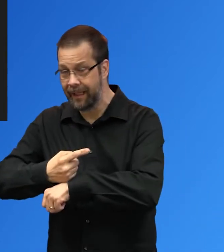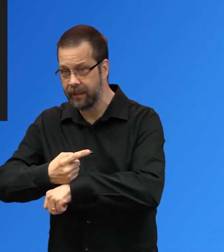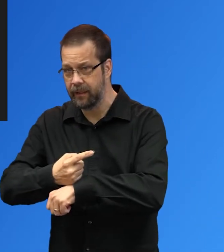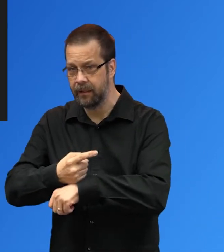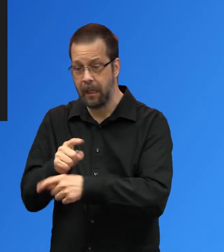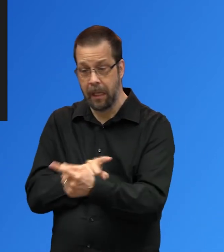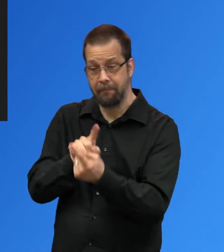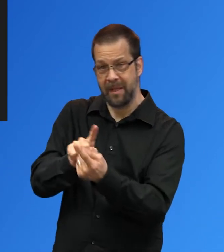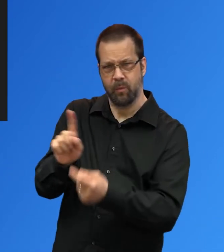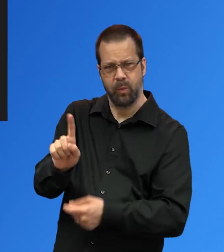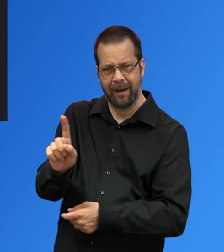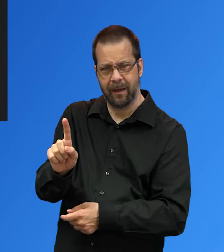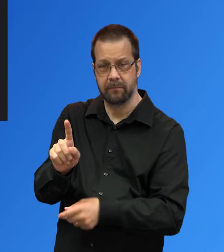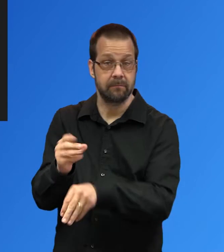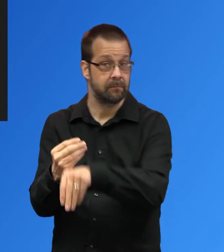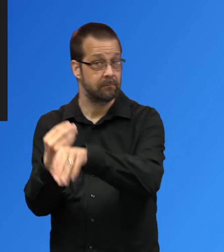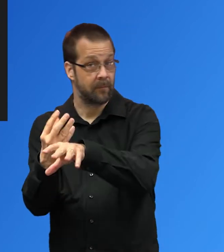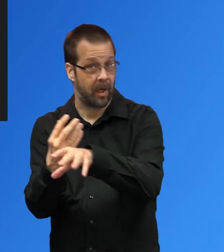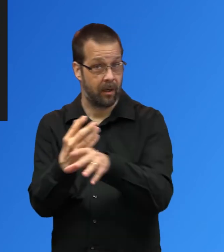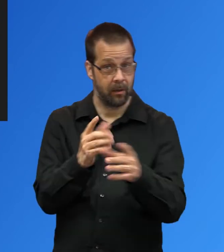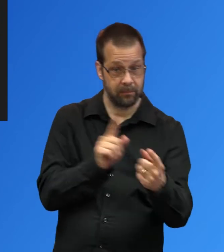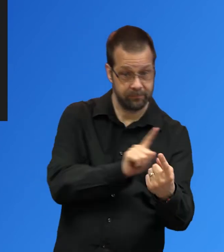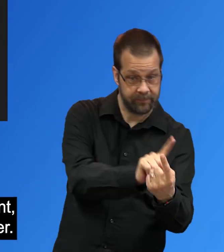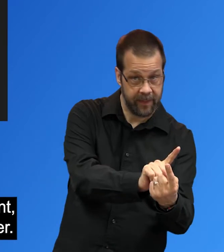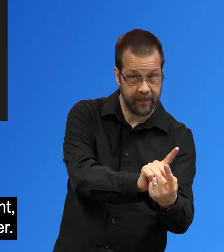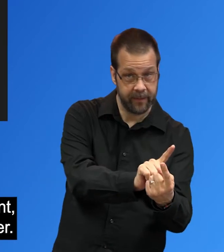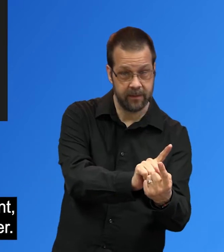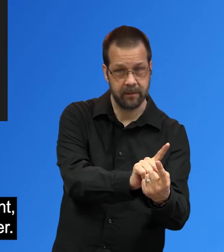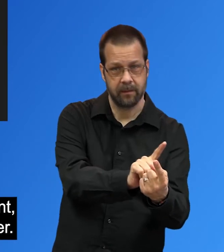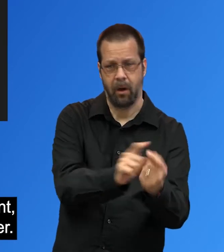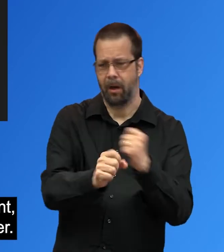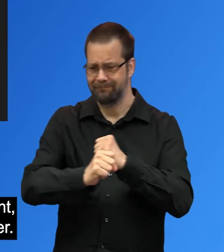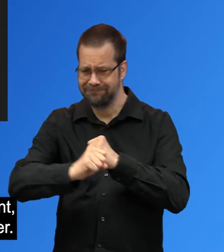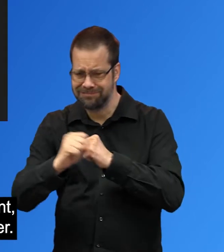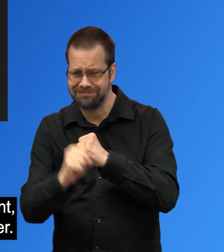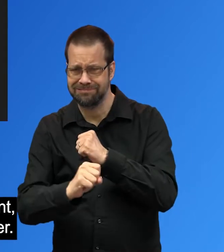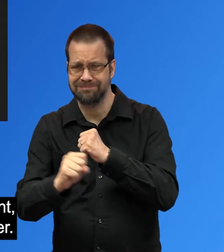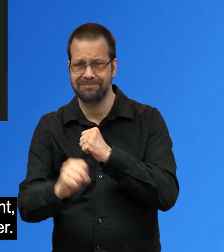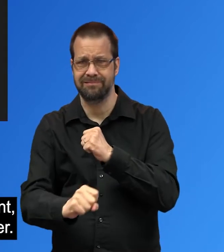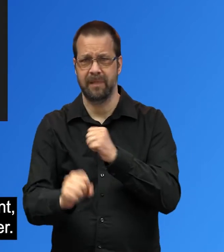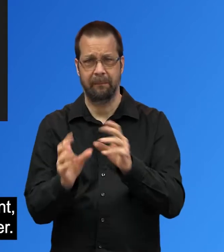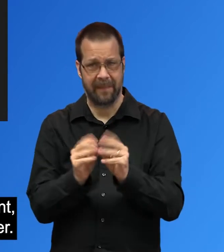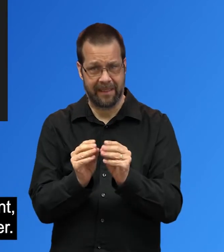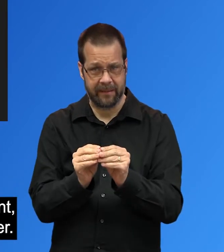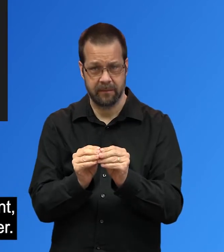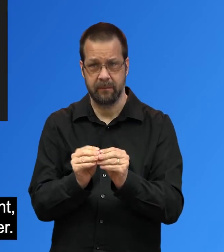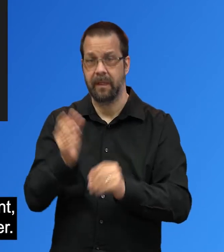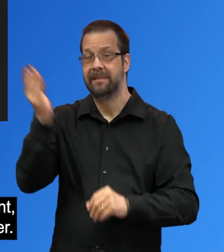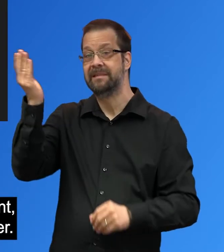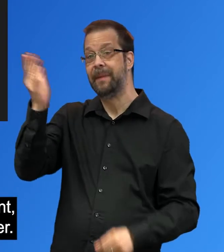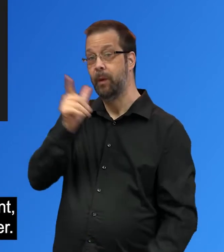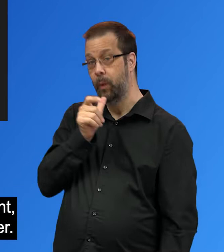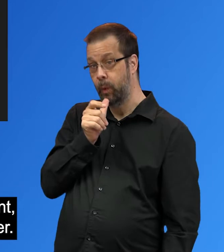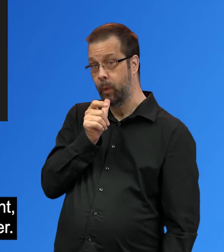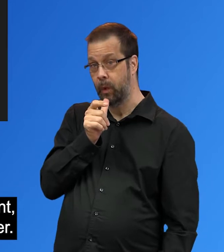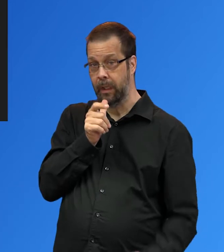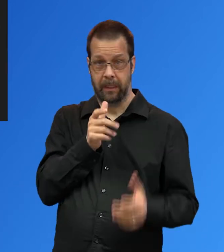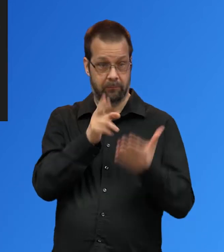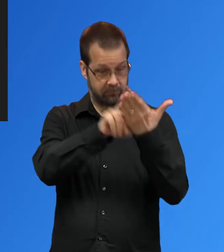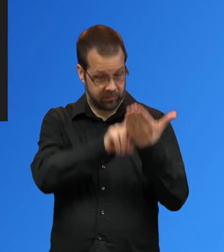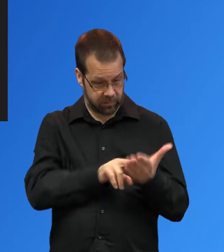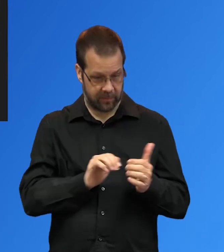location details, online or in person. Length or duration of the event, speakers, and how to register.